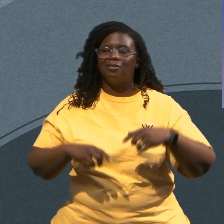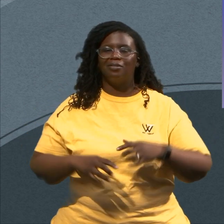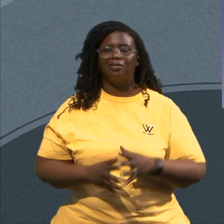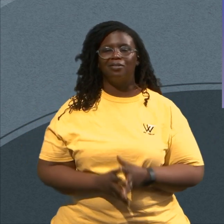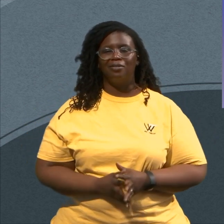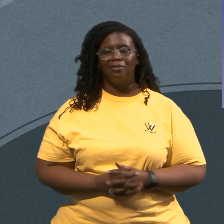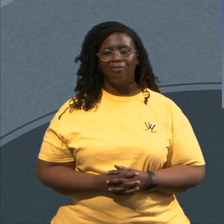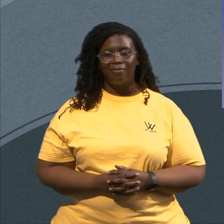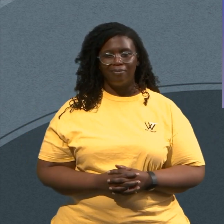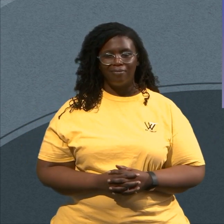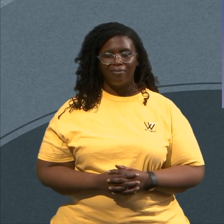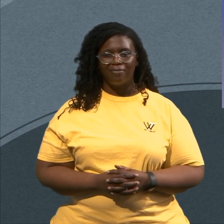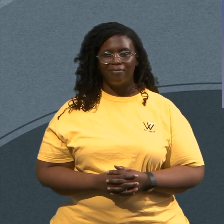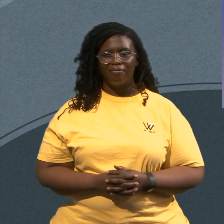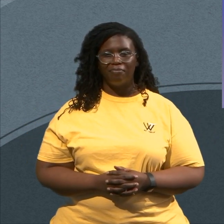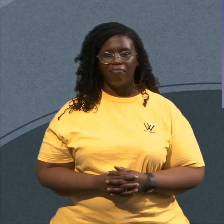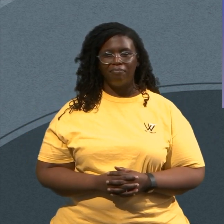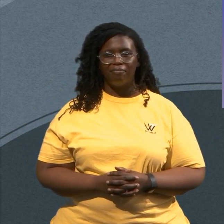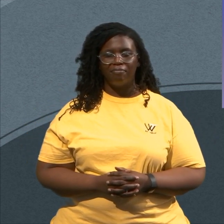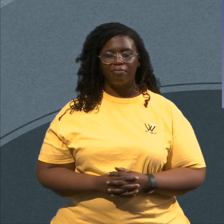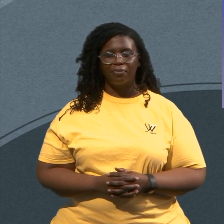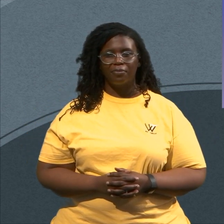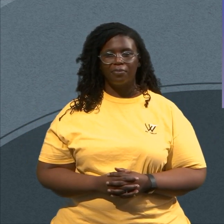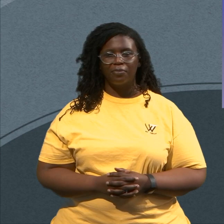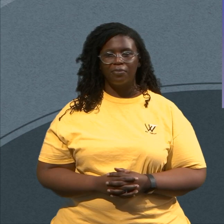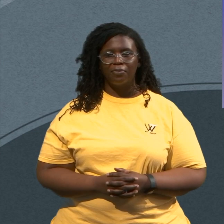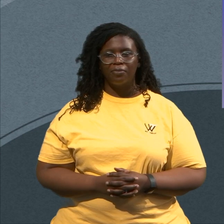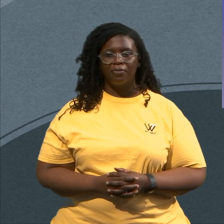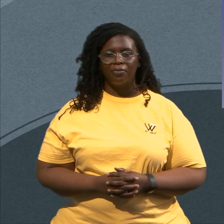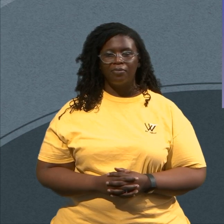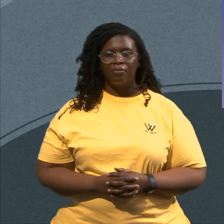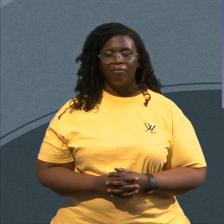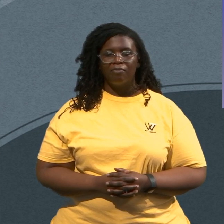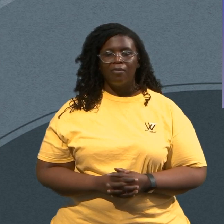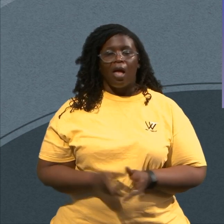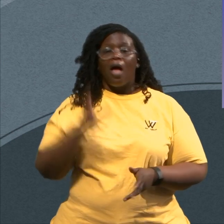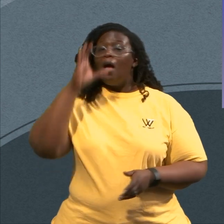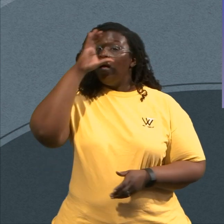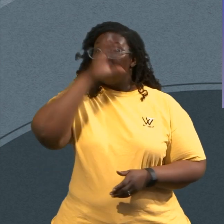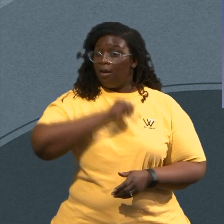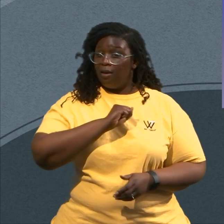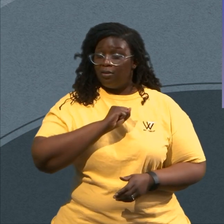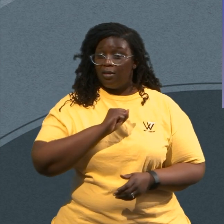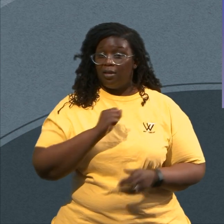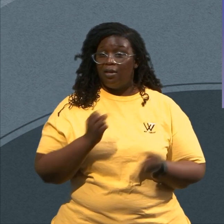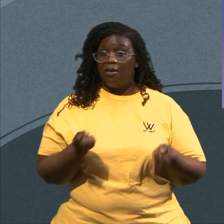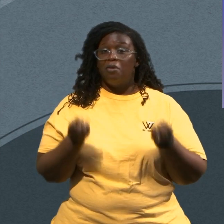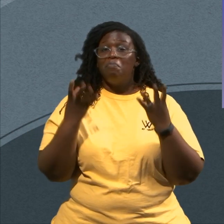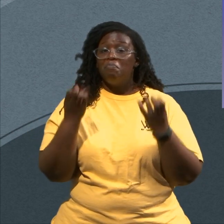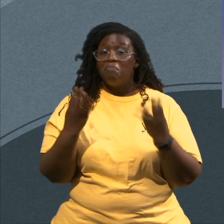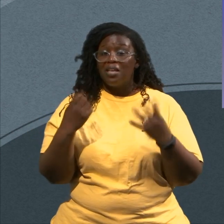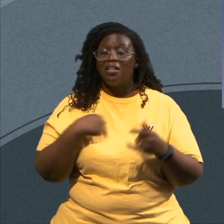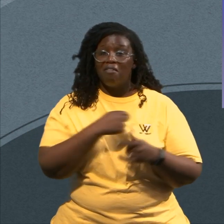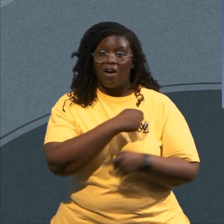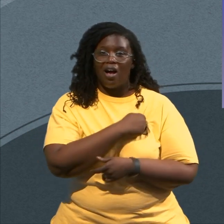I guess many of us are doing more binge TV watching these days